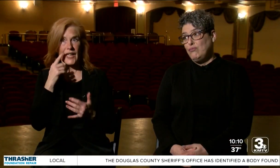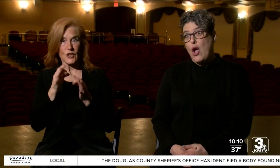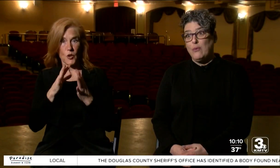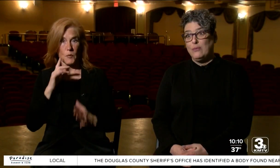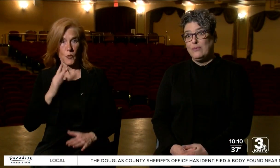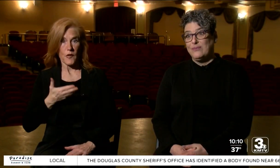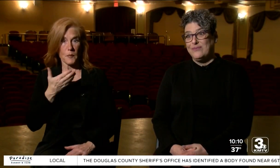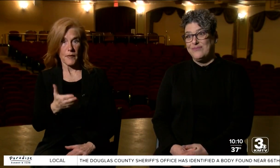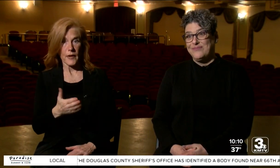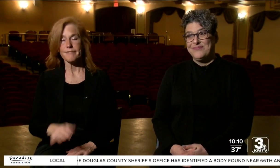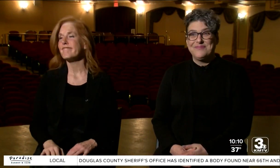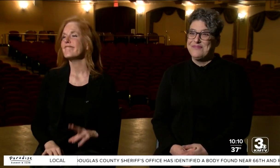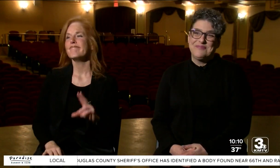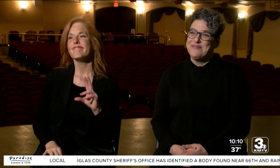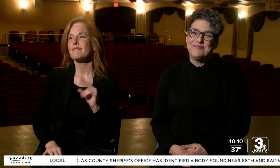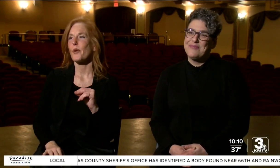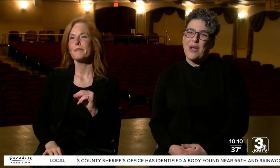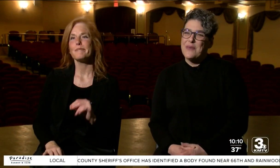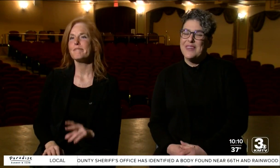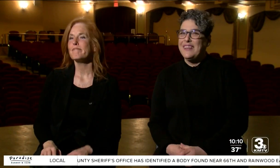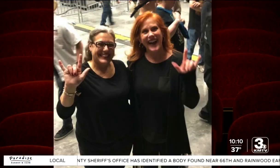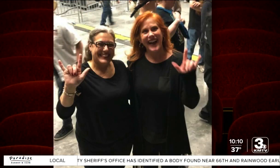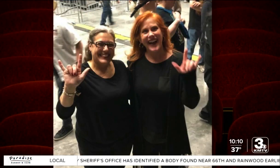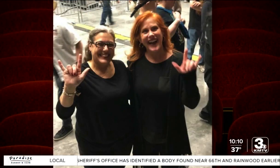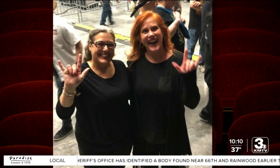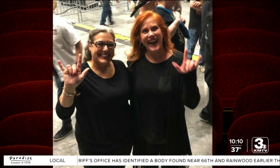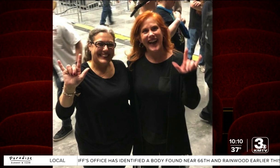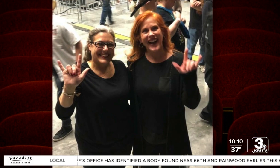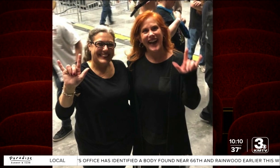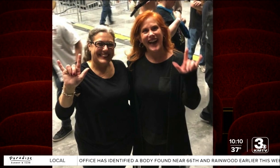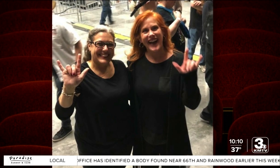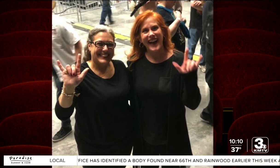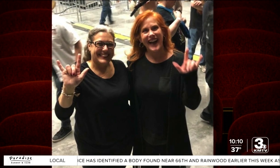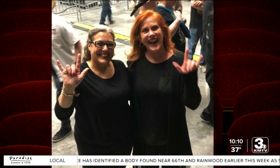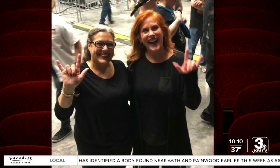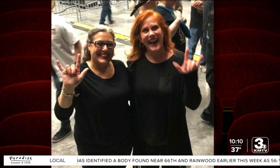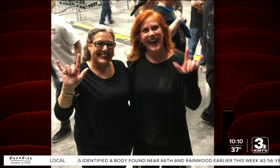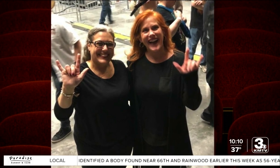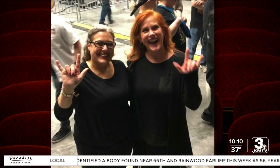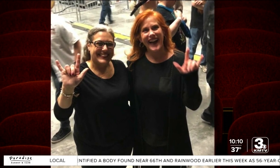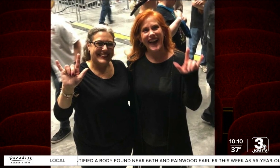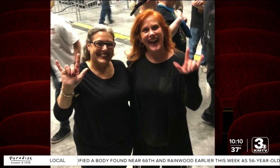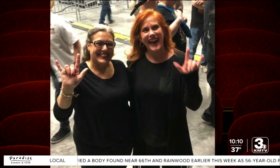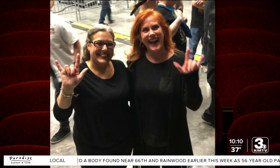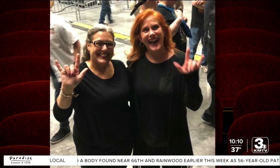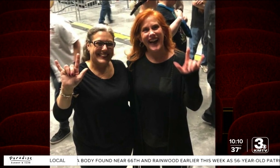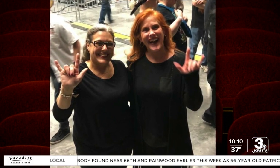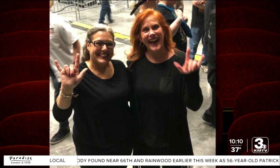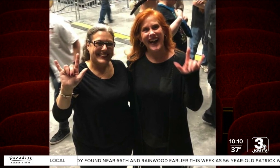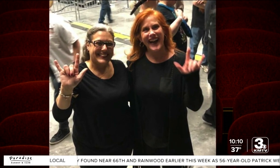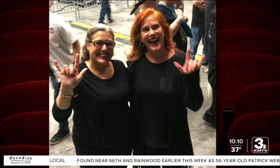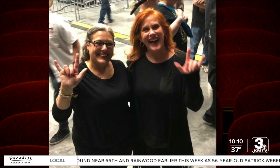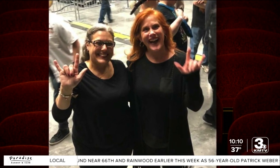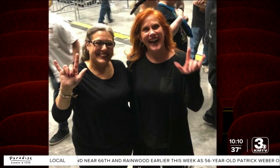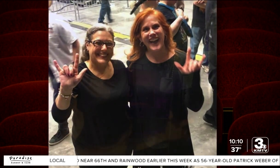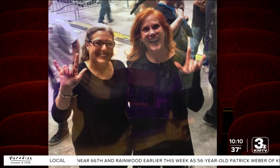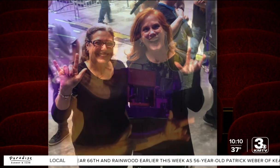No. No. Pamela and Jamie have been interpreting for over 30 years in some capacity.